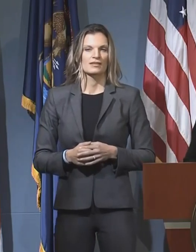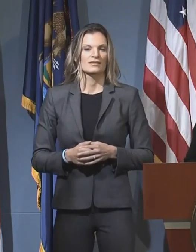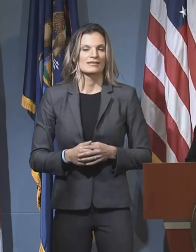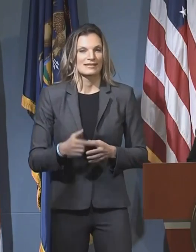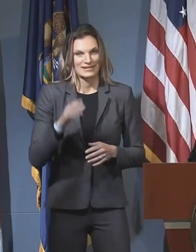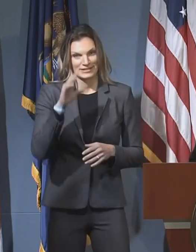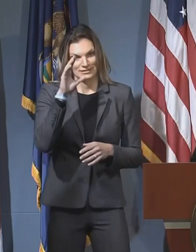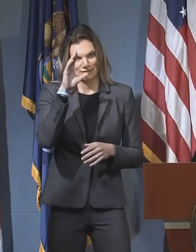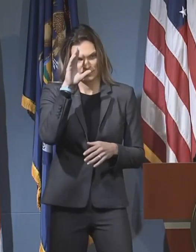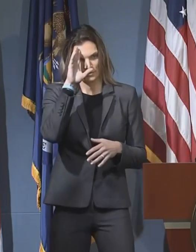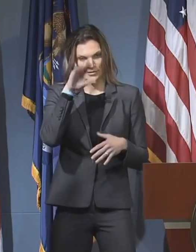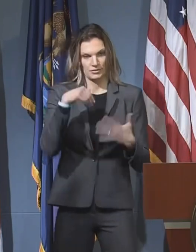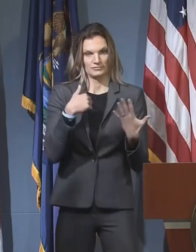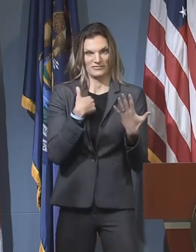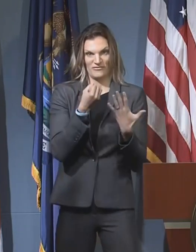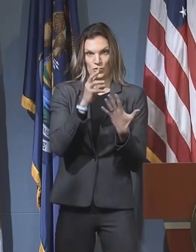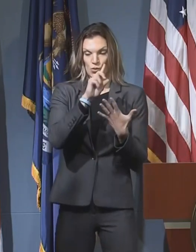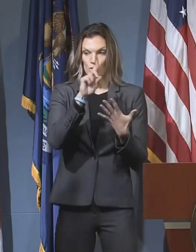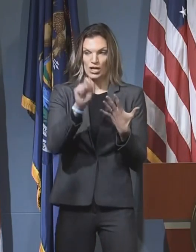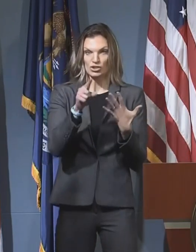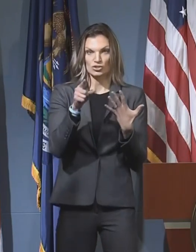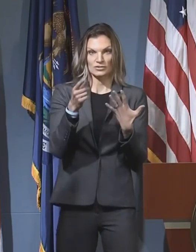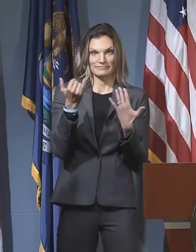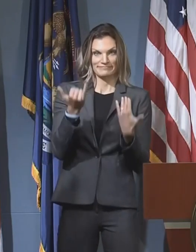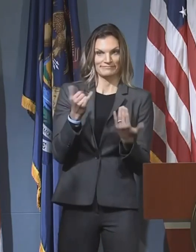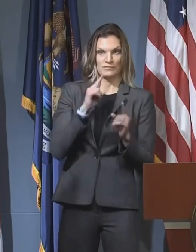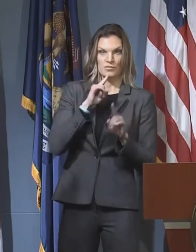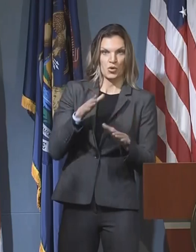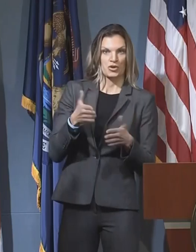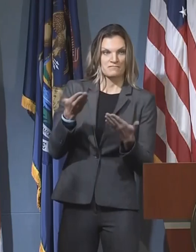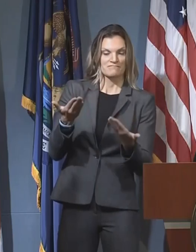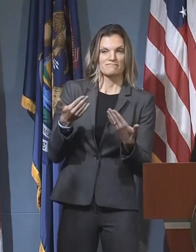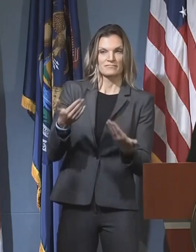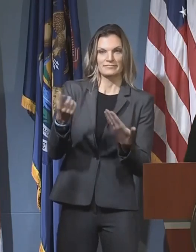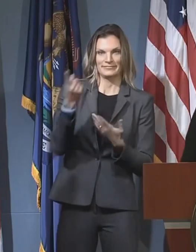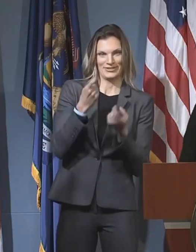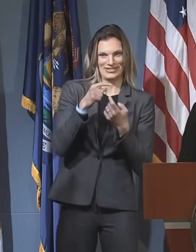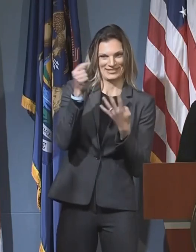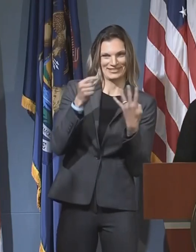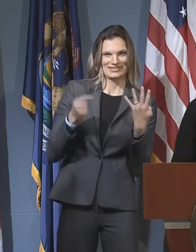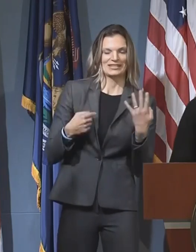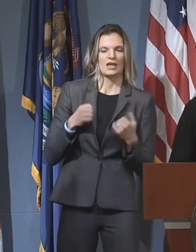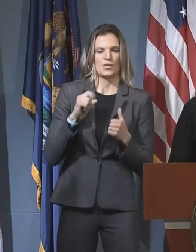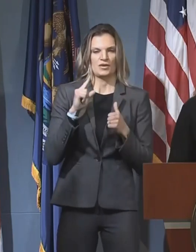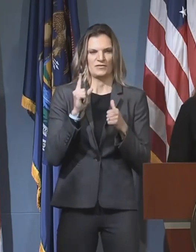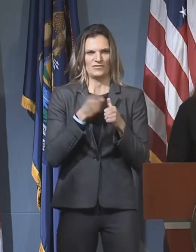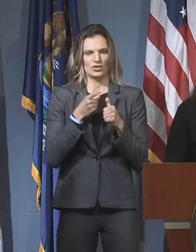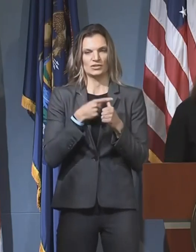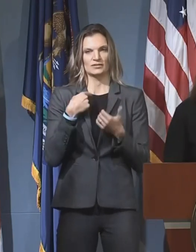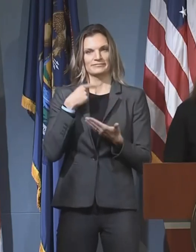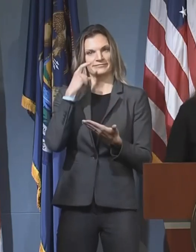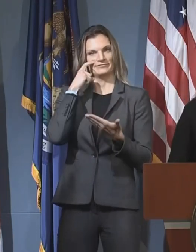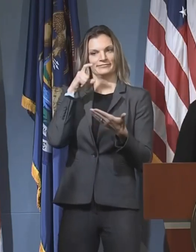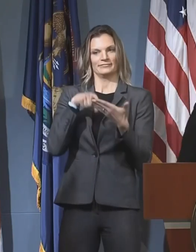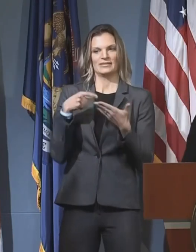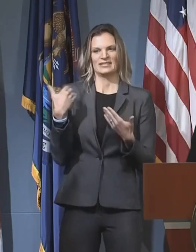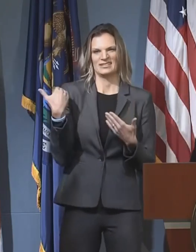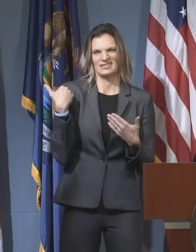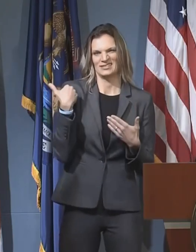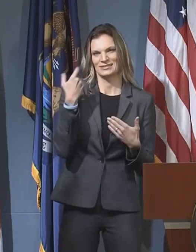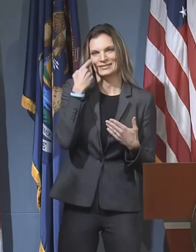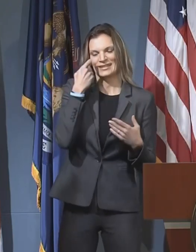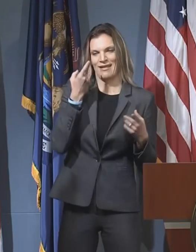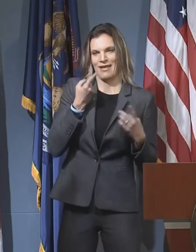I know that we are going to jump into a few questions with the press, and so I'm happy to do that. I think I just want to make a quick observation with recent